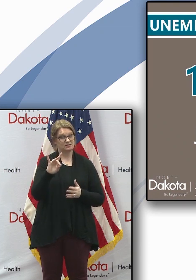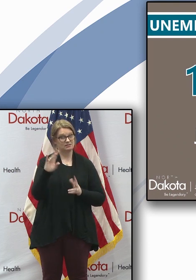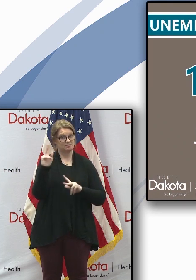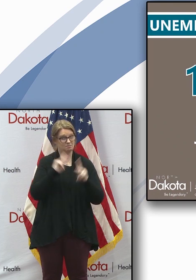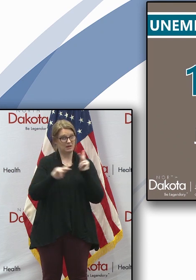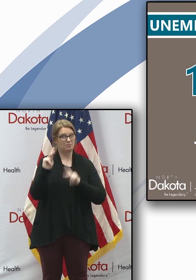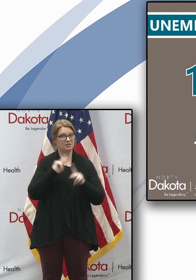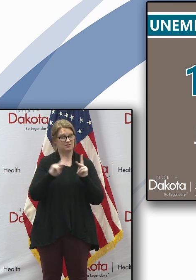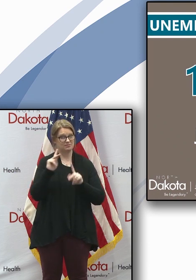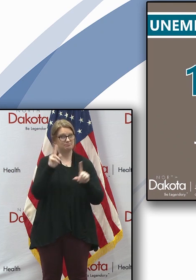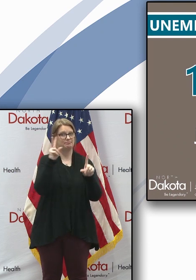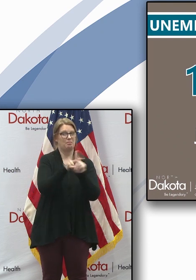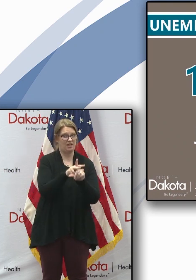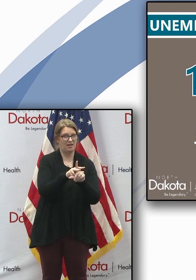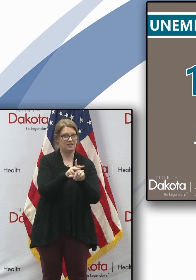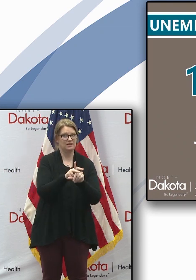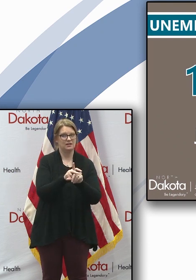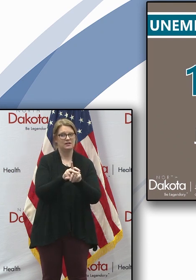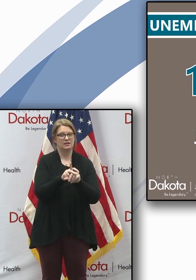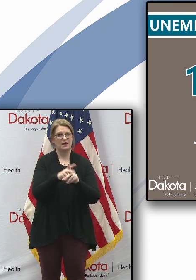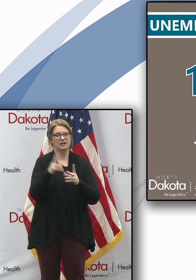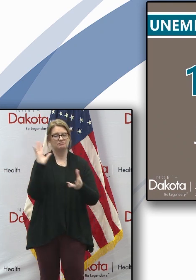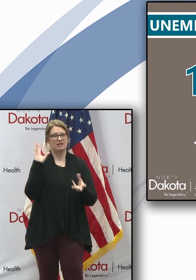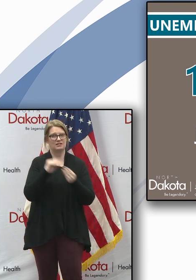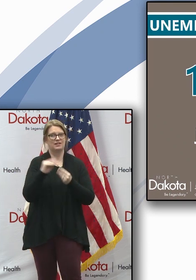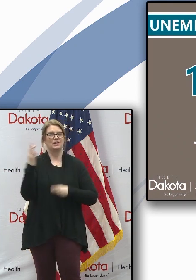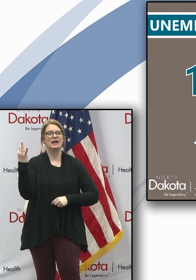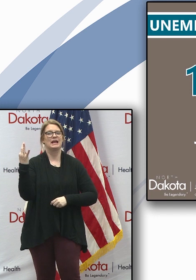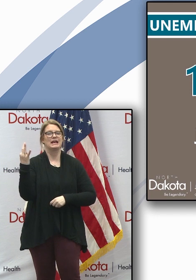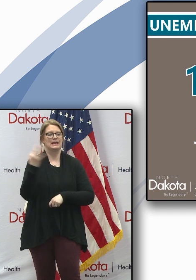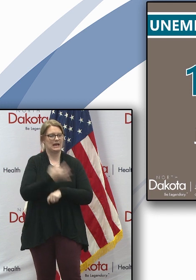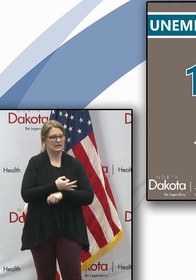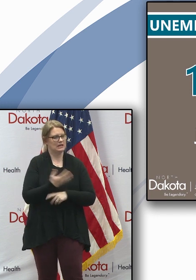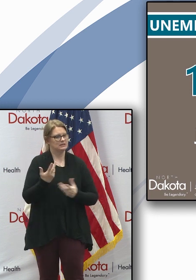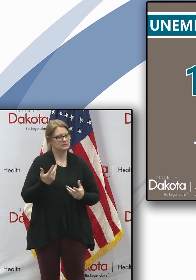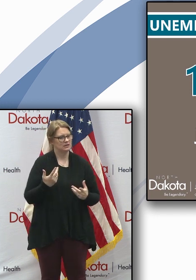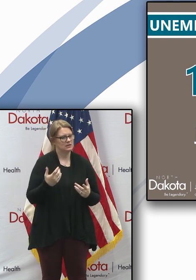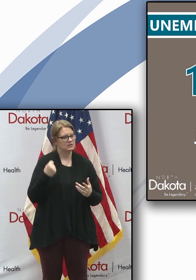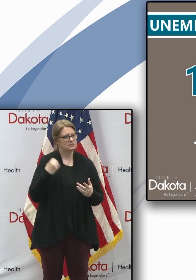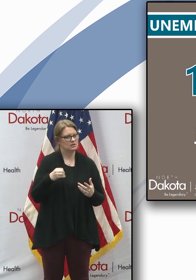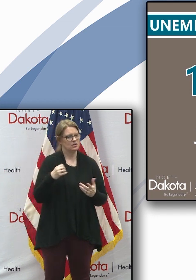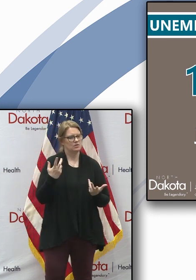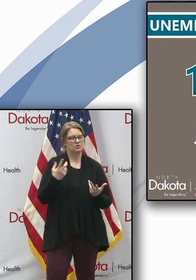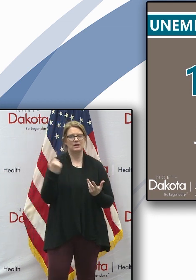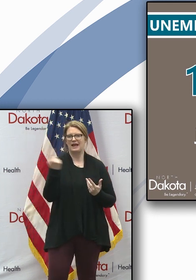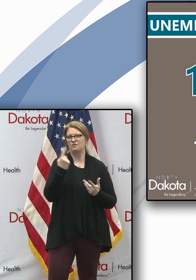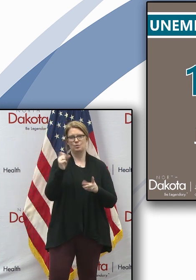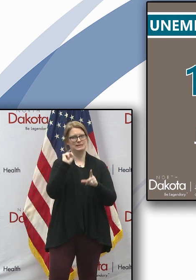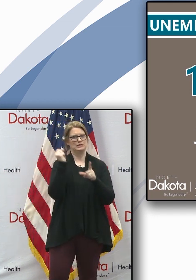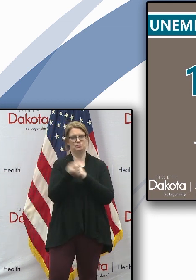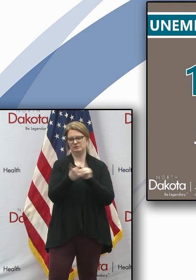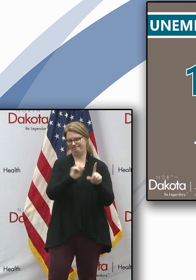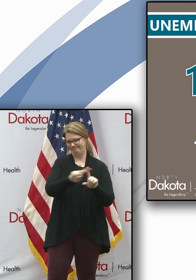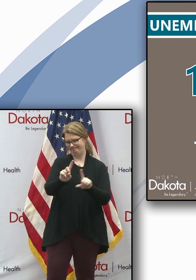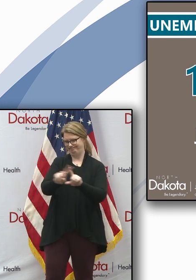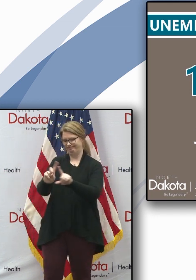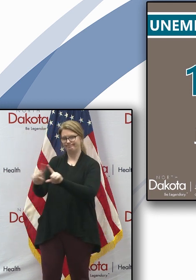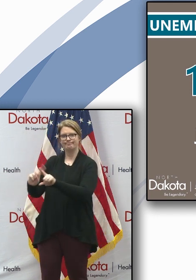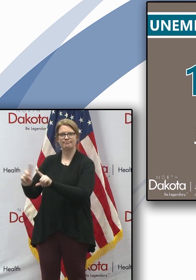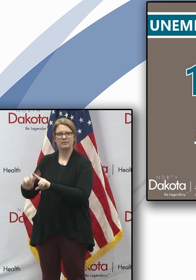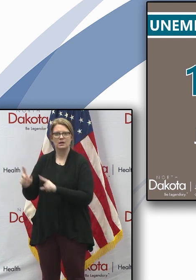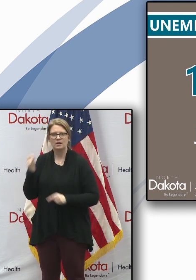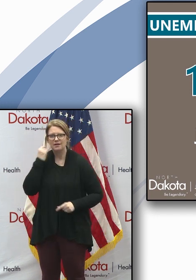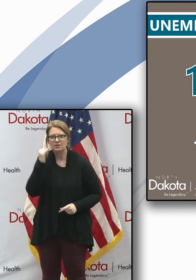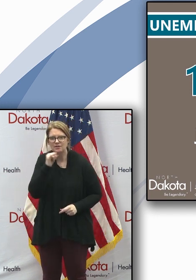a record for North Dakota. We've been receiving a lot of questions about unemployment insurance and benefits. Everybody's situation is different. If you've got